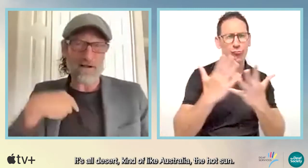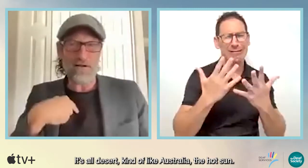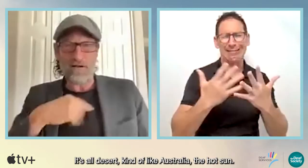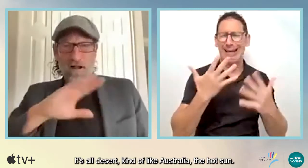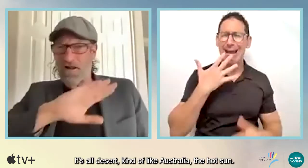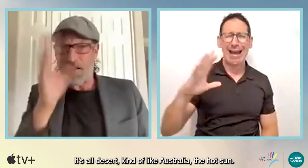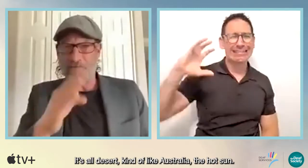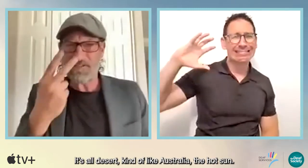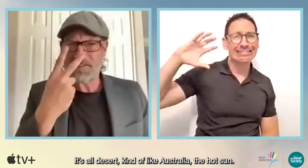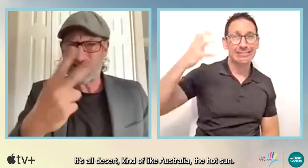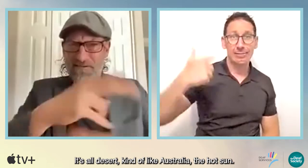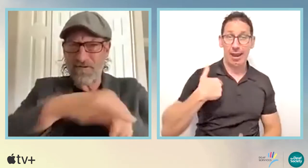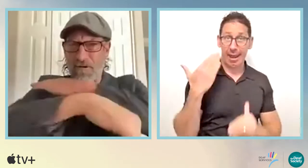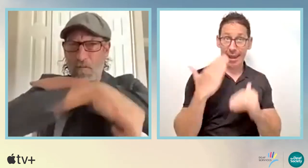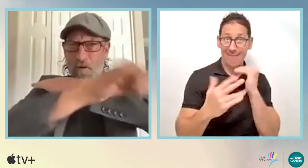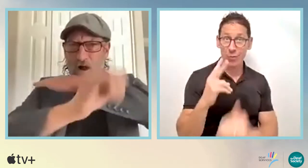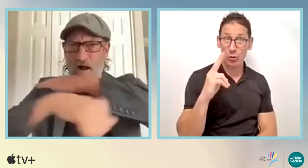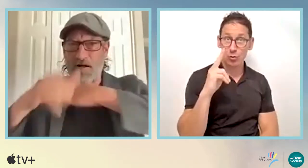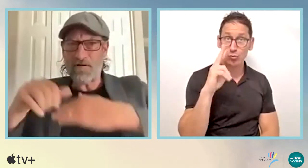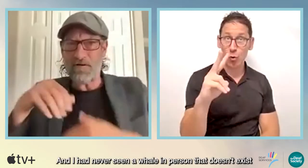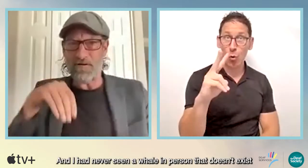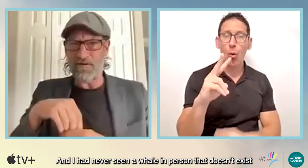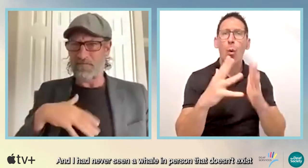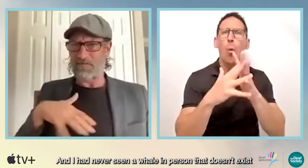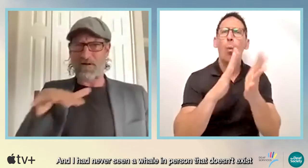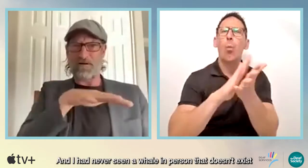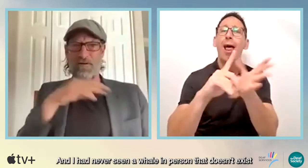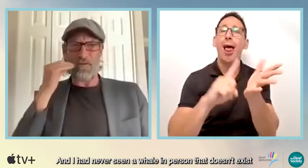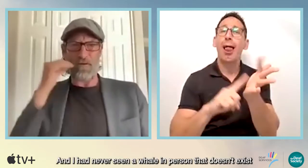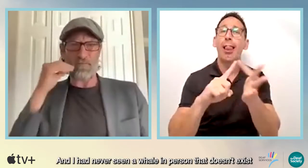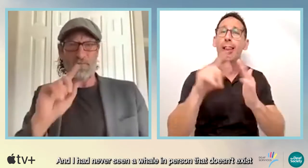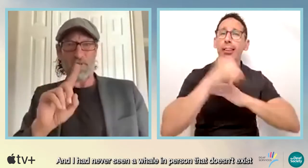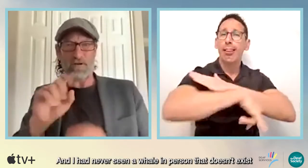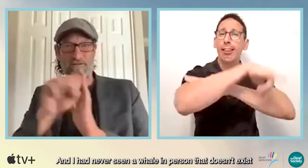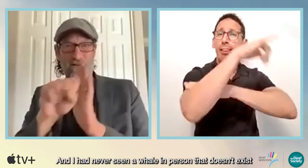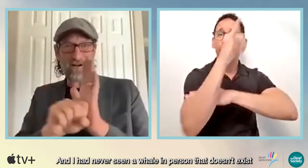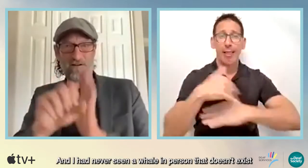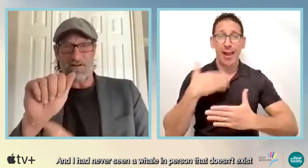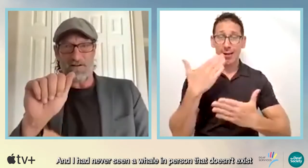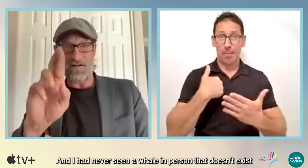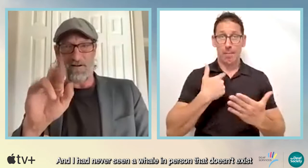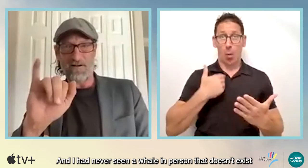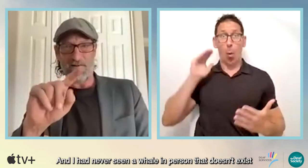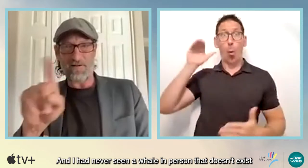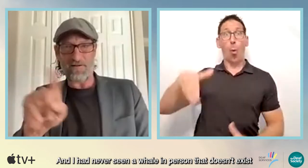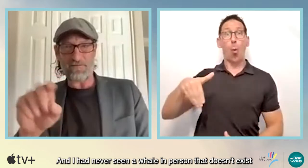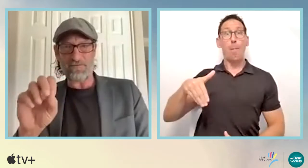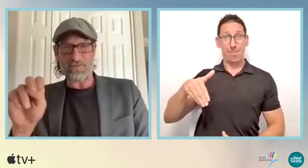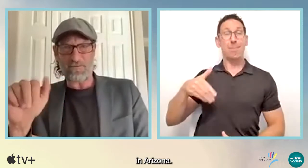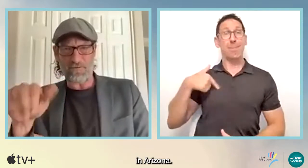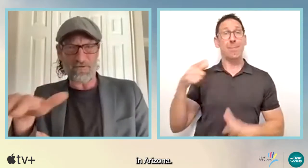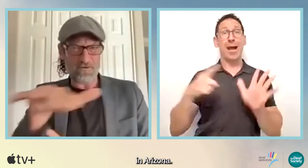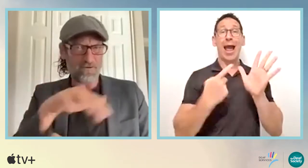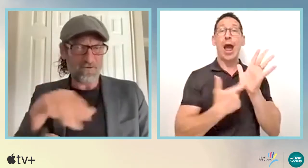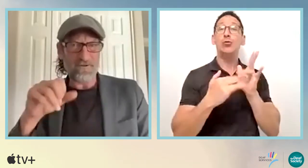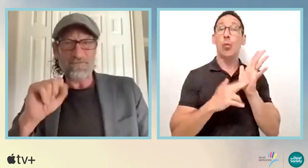Kind of like Australia, the hot sun. And I had never seen a whale in person. That doesn't exist in